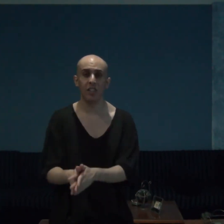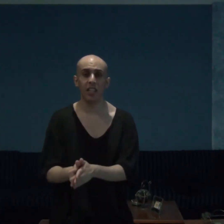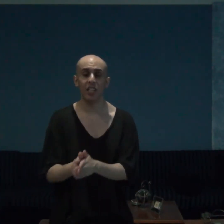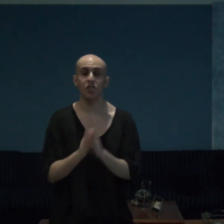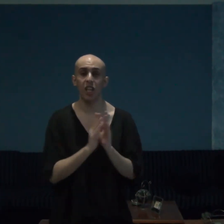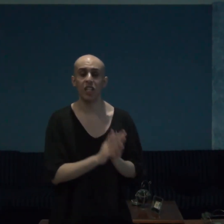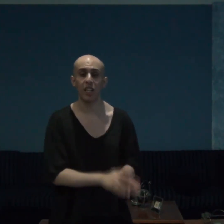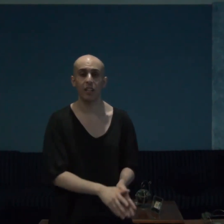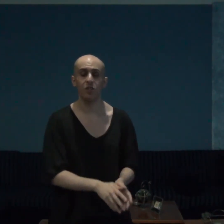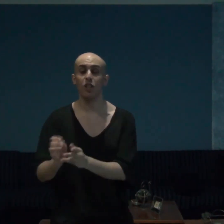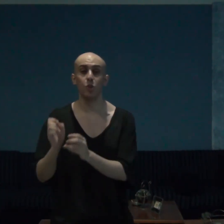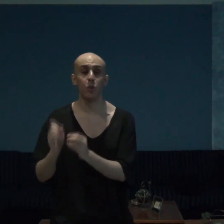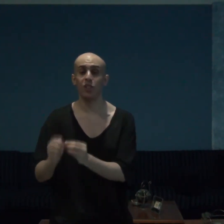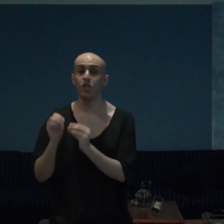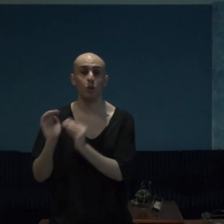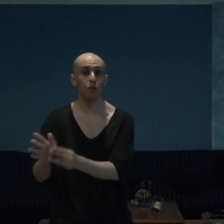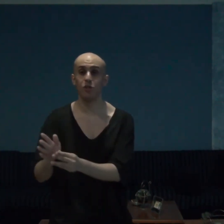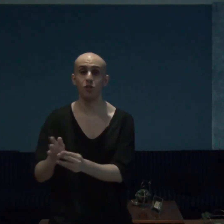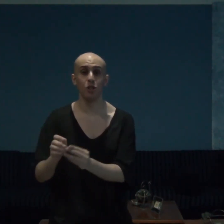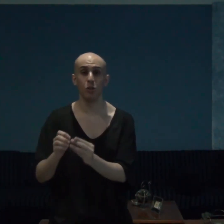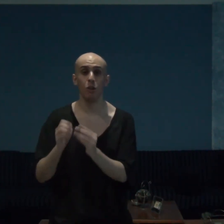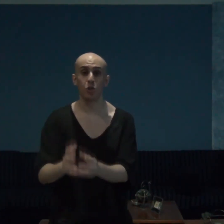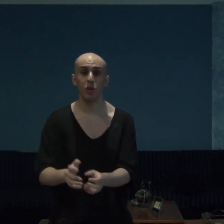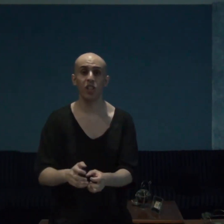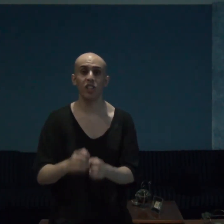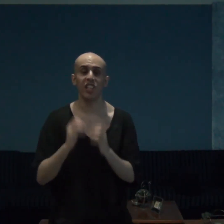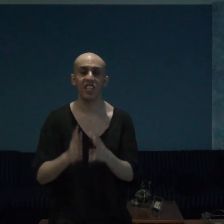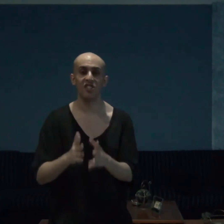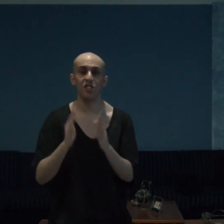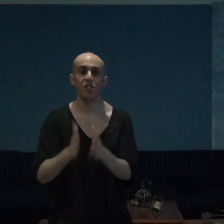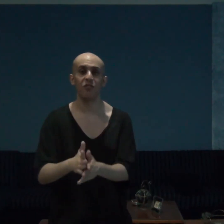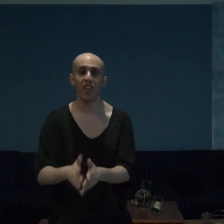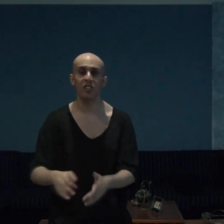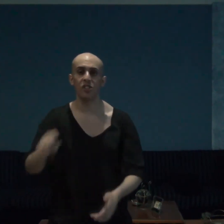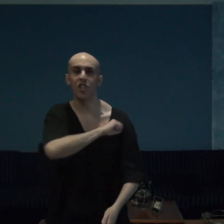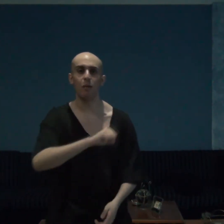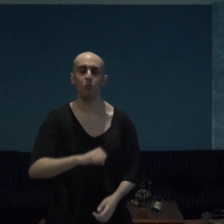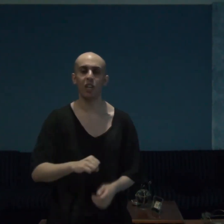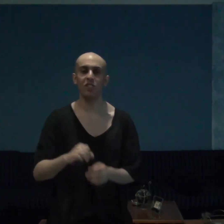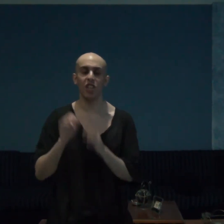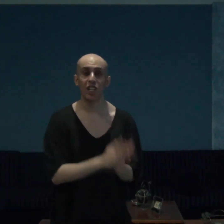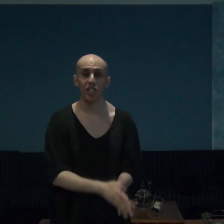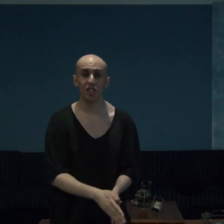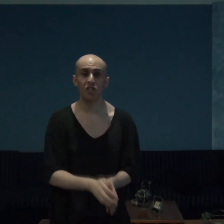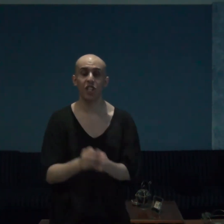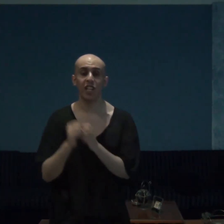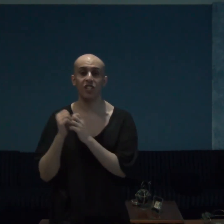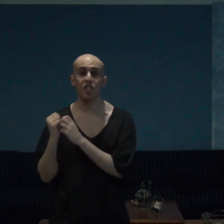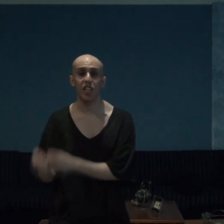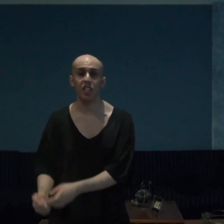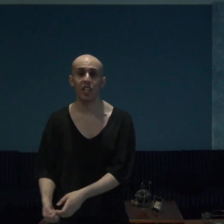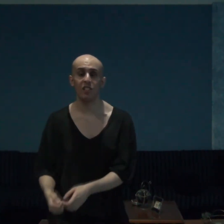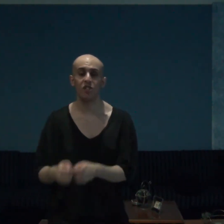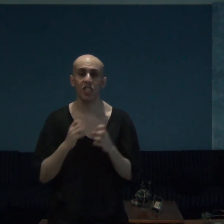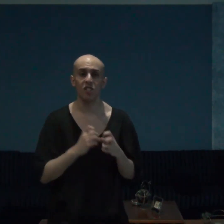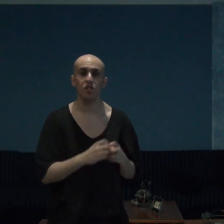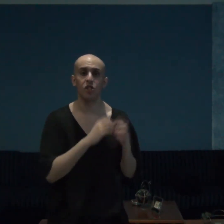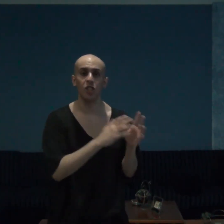guys and gals is what he chose to do struggle against his fate damn right and Guts guys and gals teaches Jill